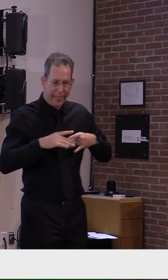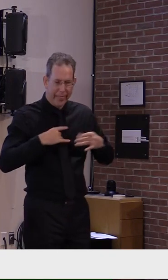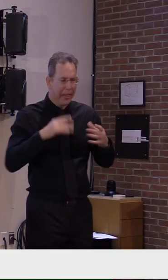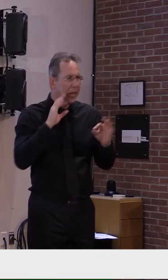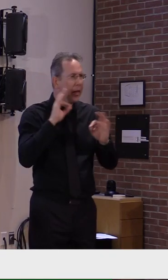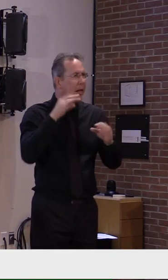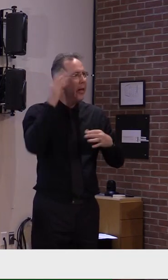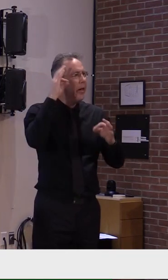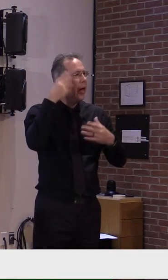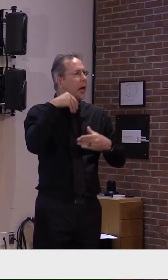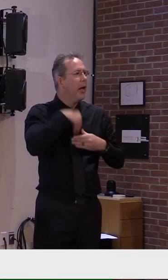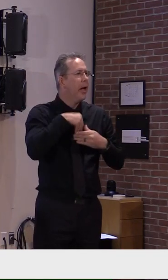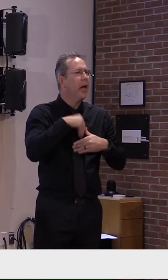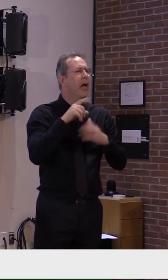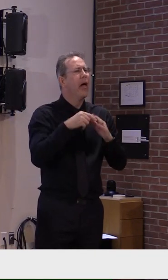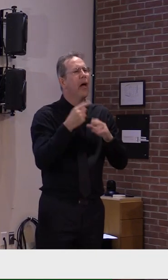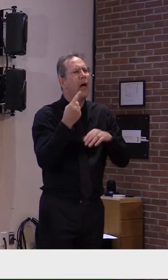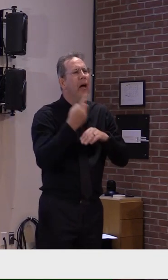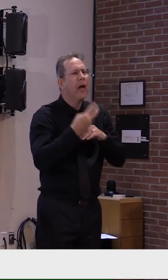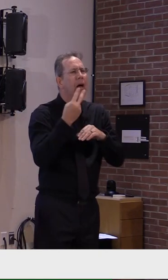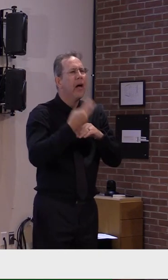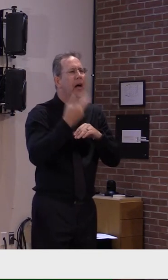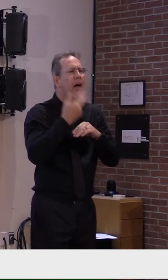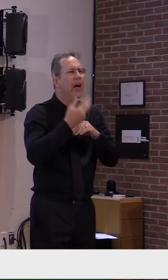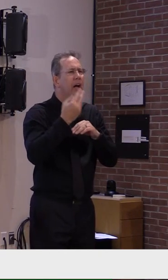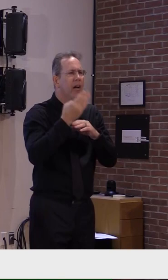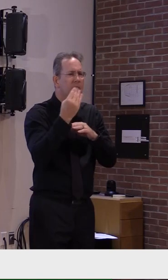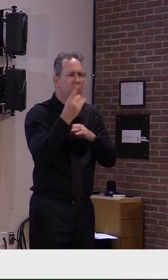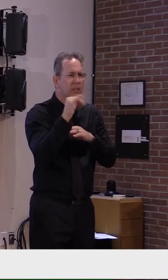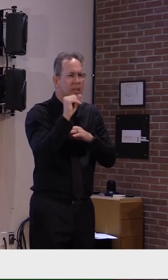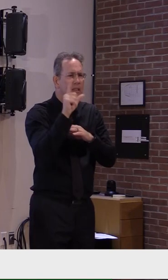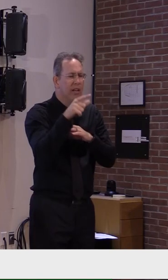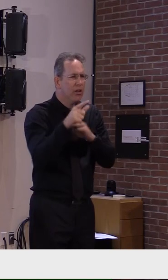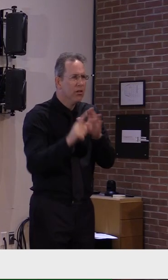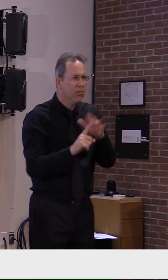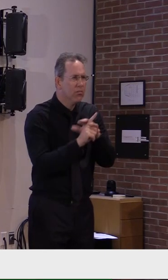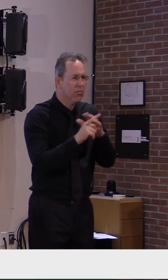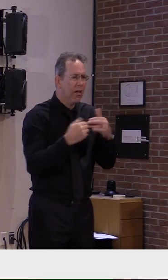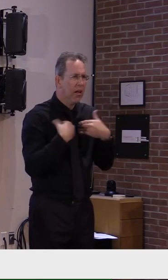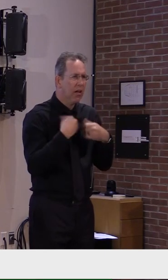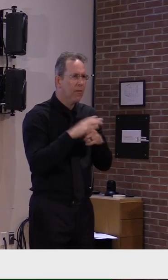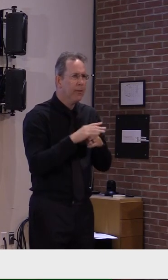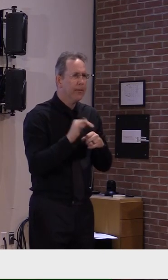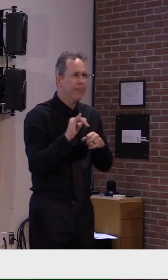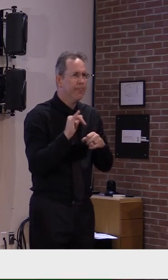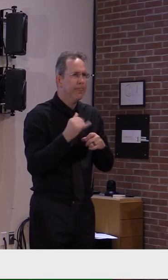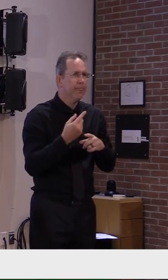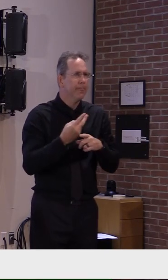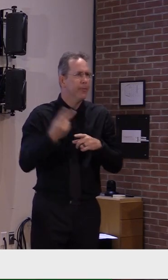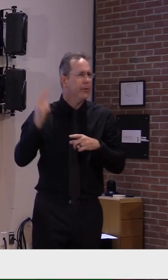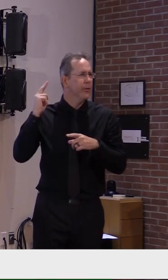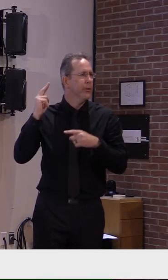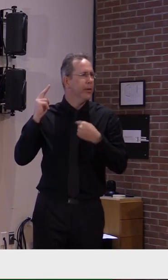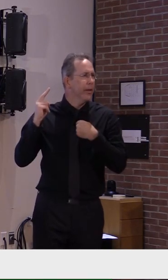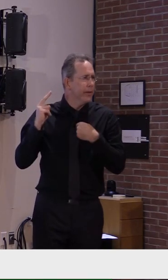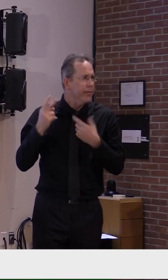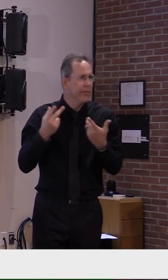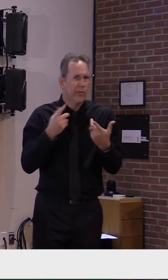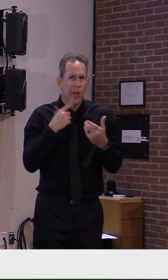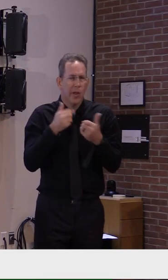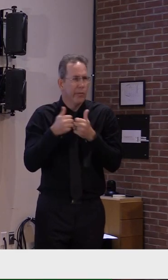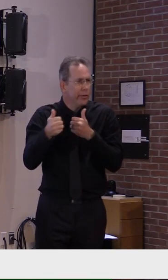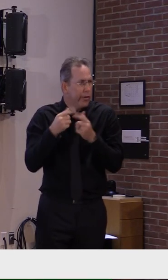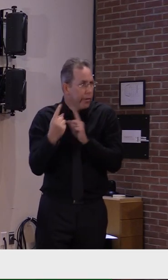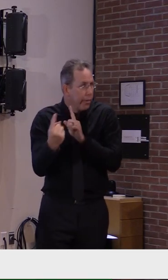reported to you in the health department. So again, you know, it's a pretty clear tie back to Halloween. And it's a cautionary note again for us when we think